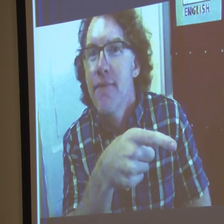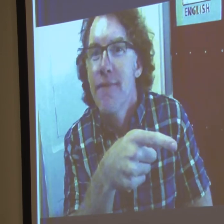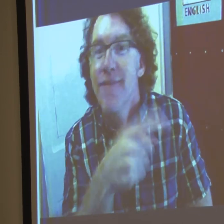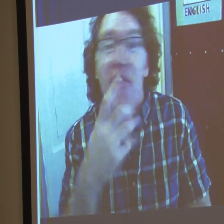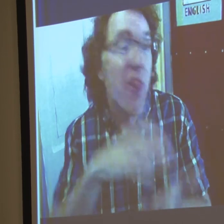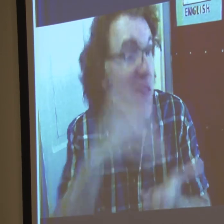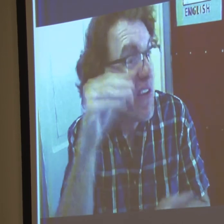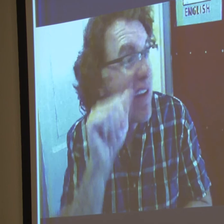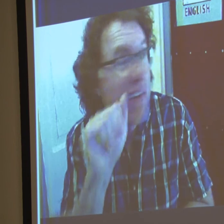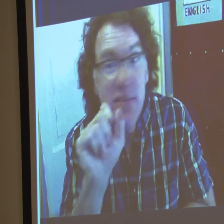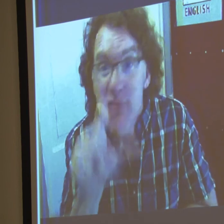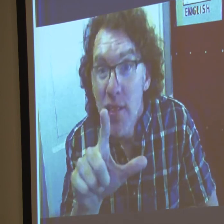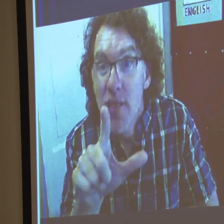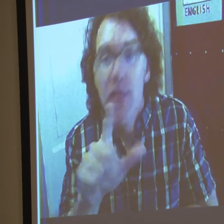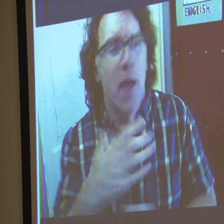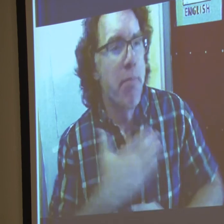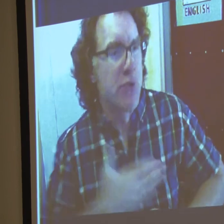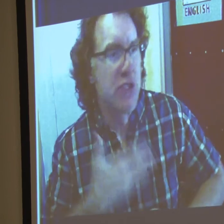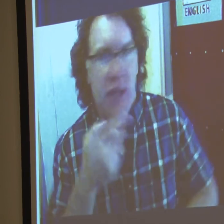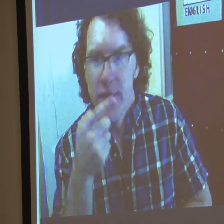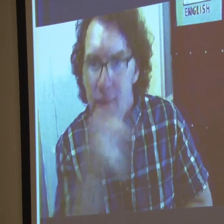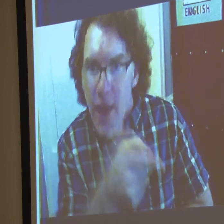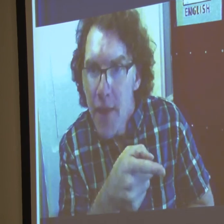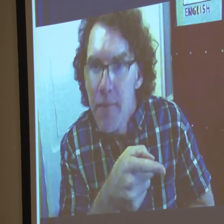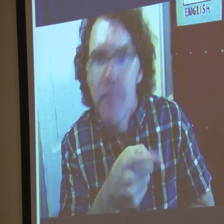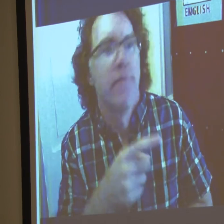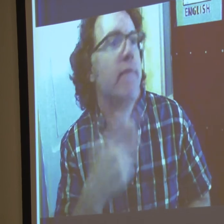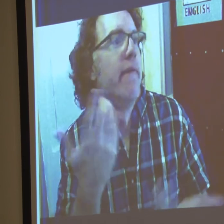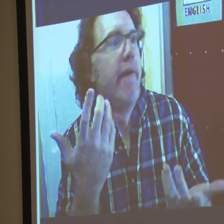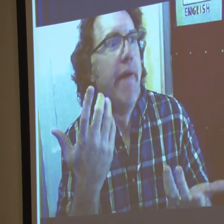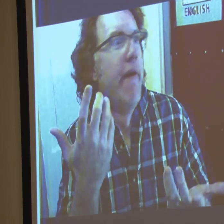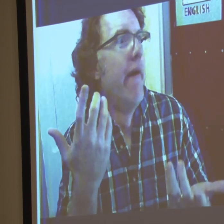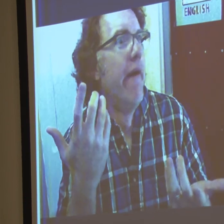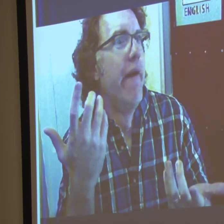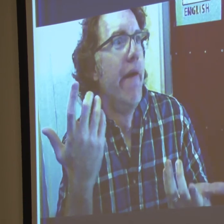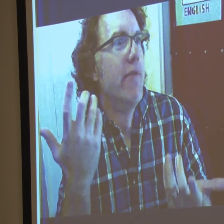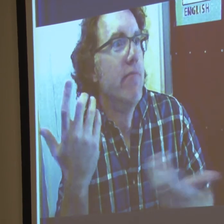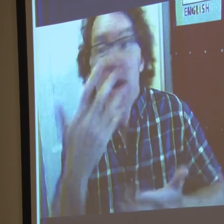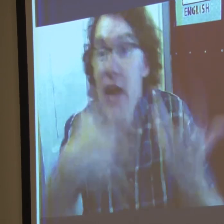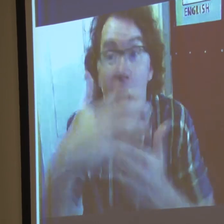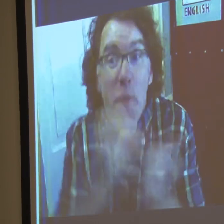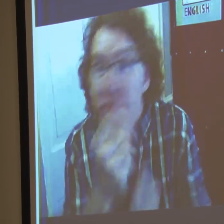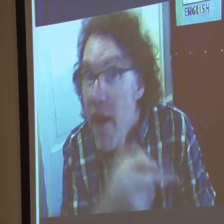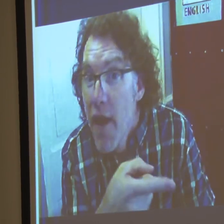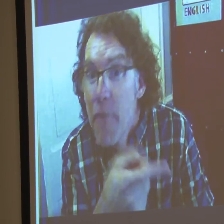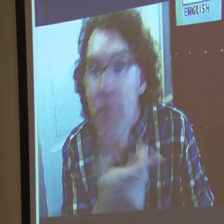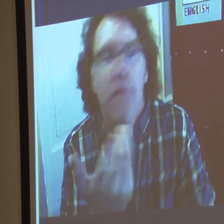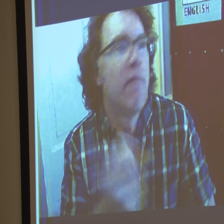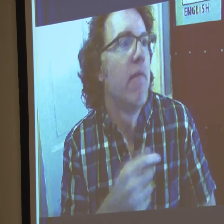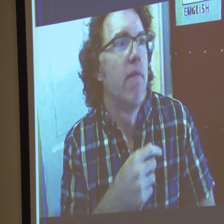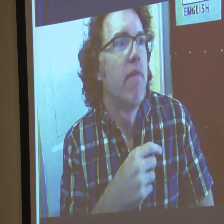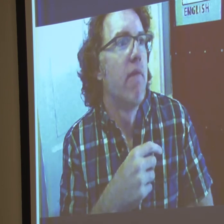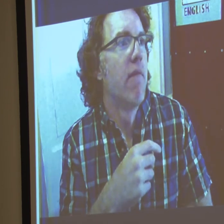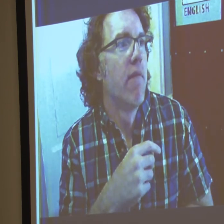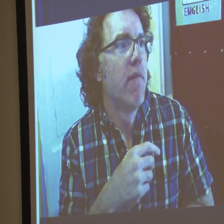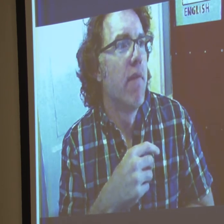you learn about deaf people. You learn about ASL. You learn about the culture.